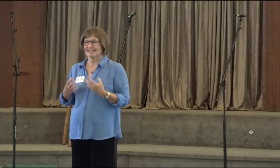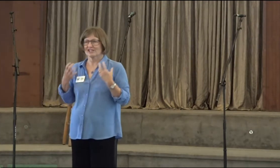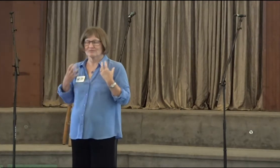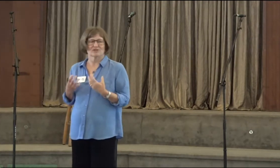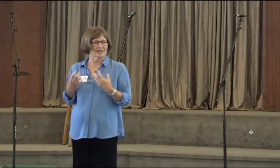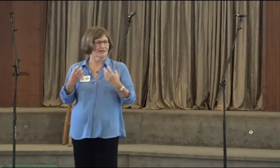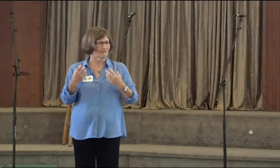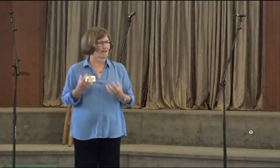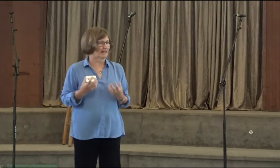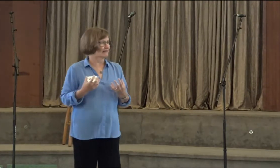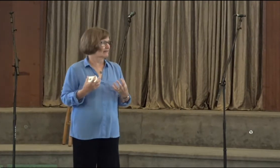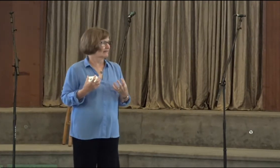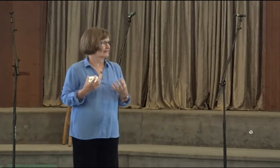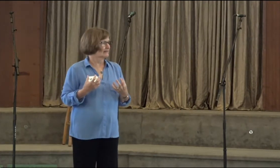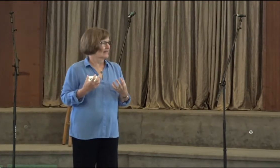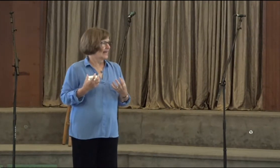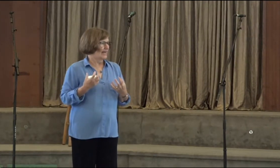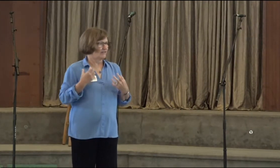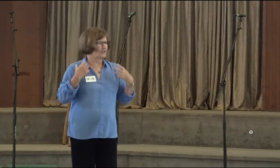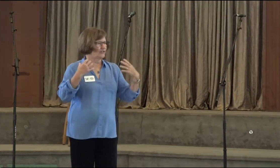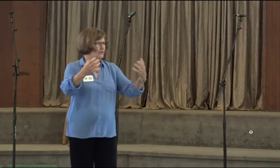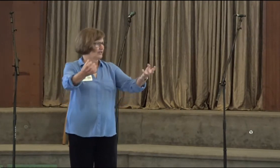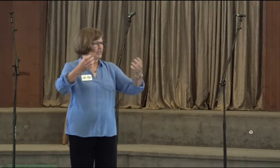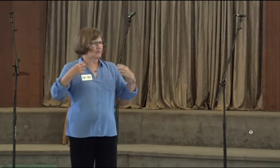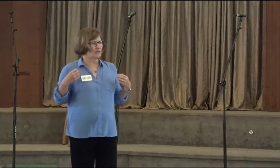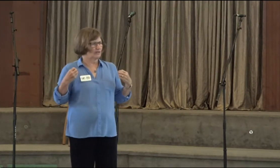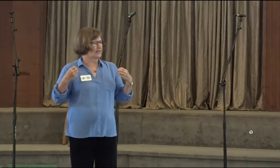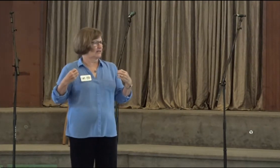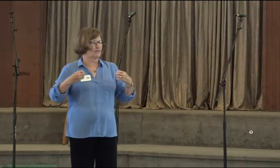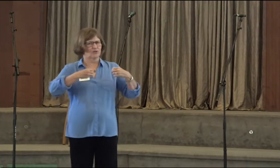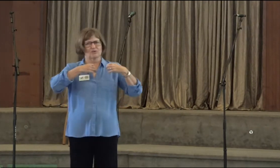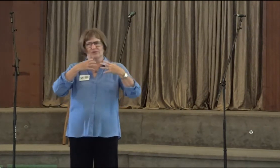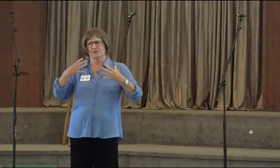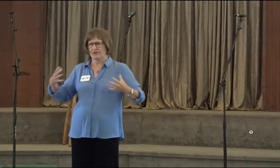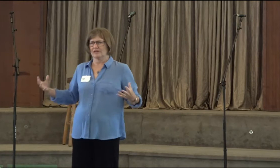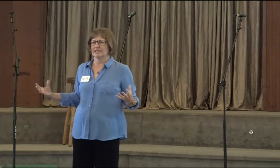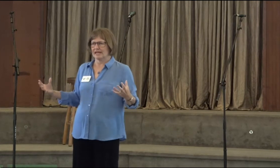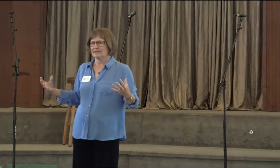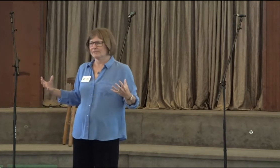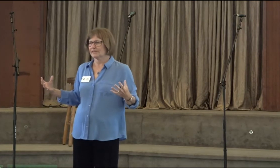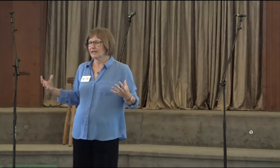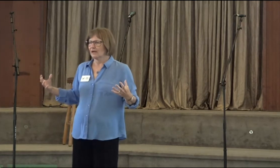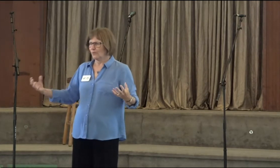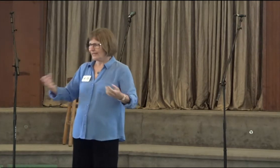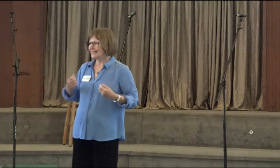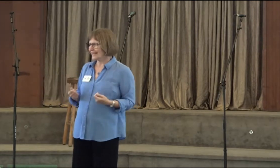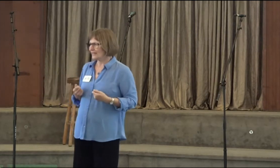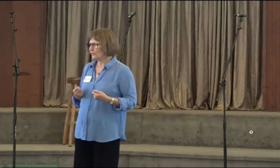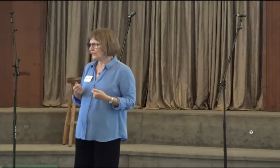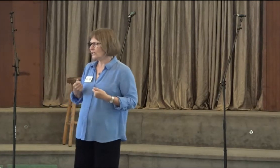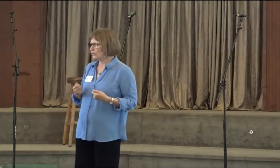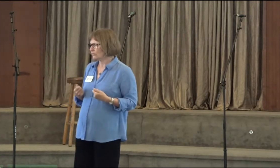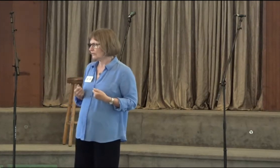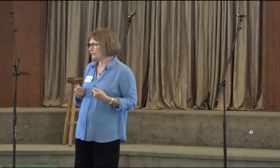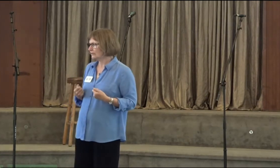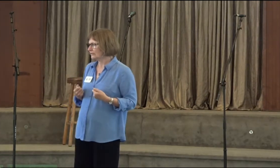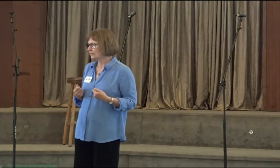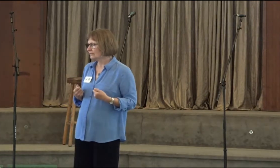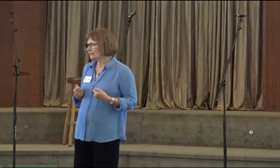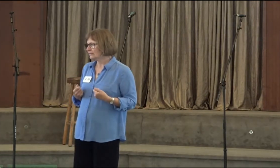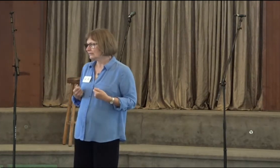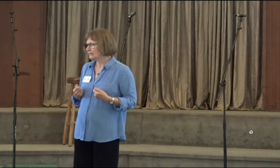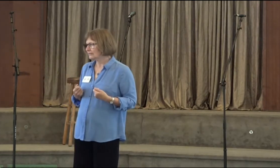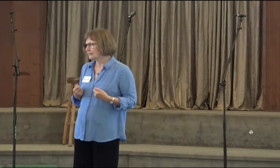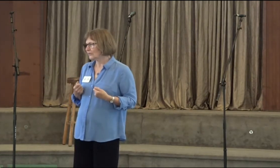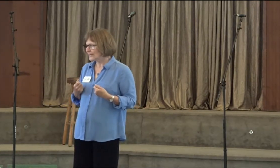together. We stand together as this community of faith. And if you're new to the community, if you're going